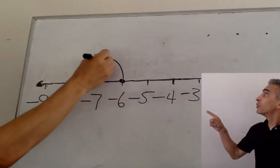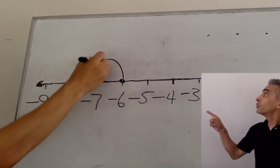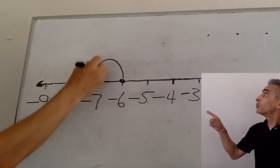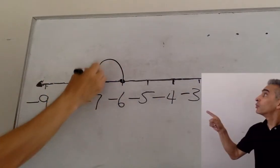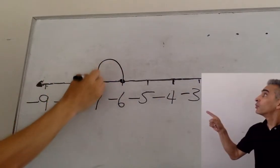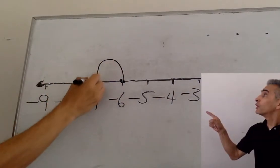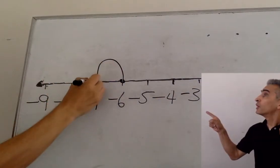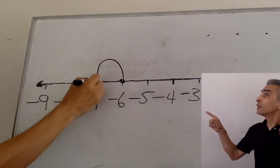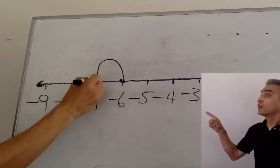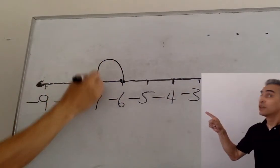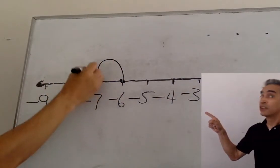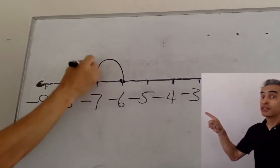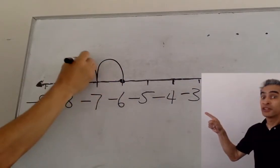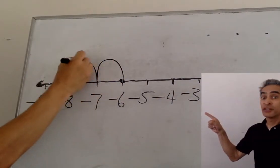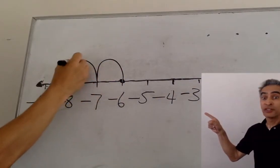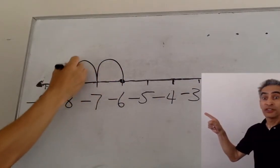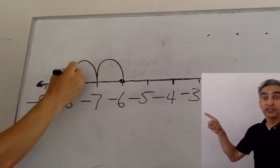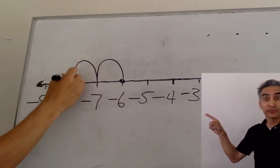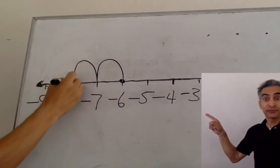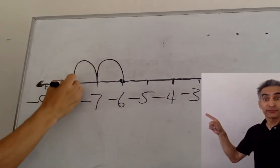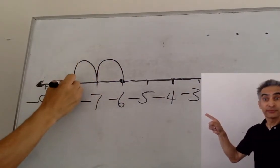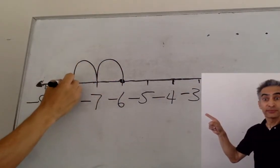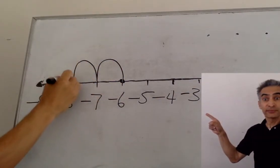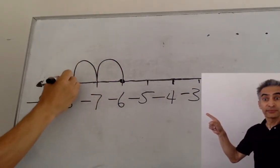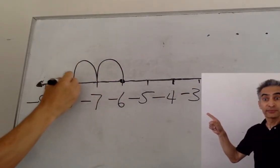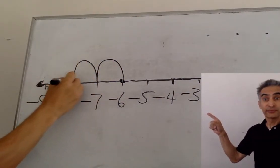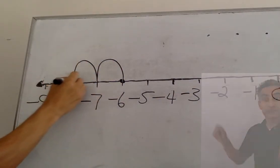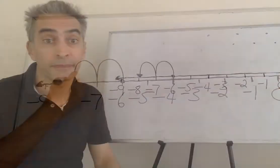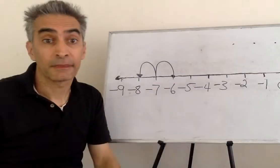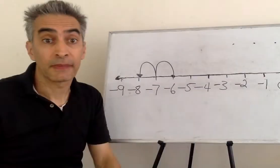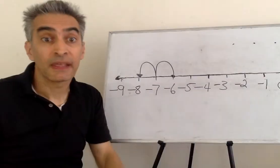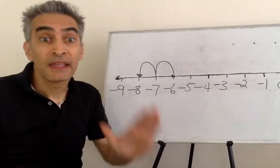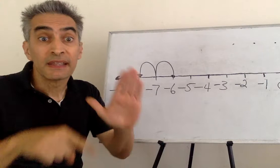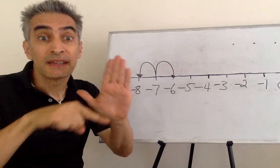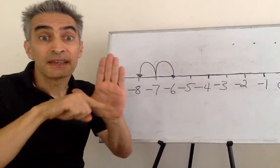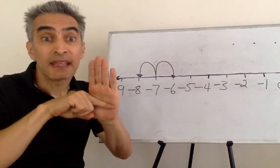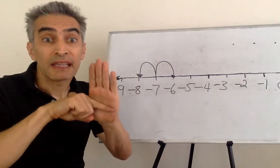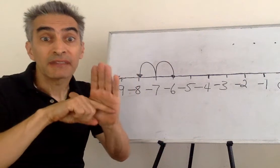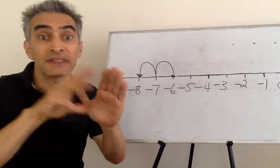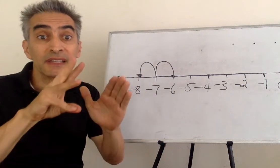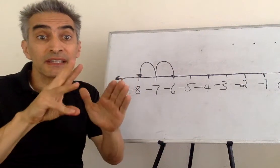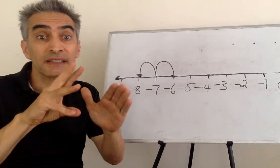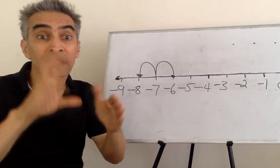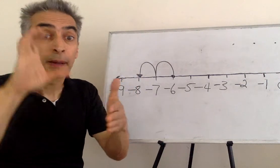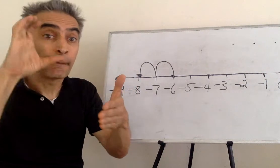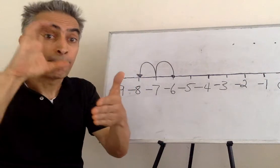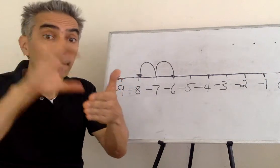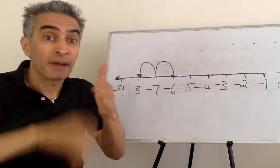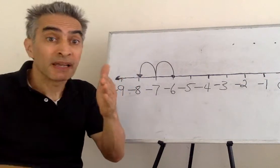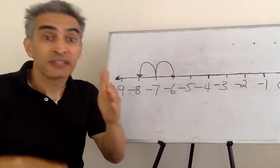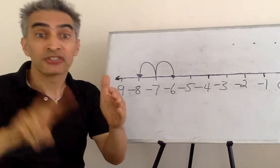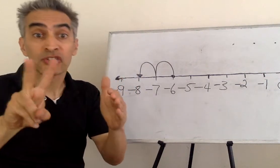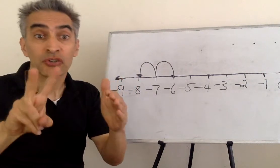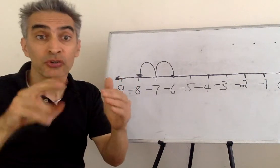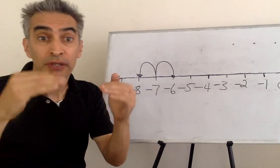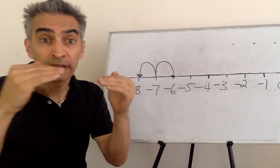1, 2. Negative 6 minus 2